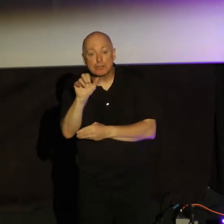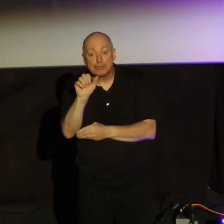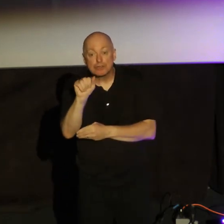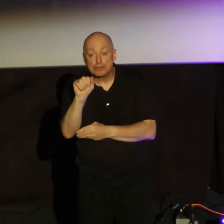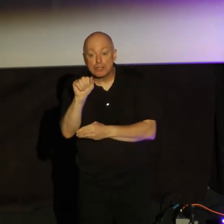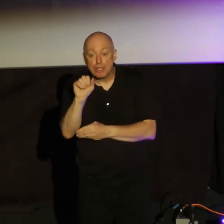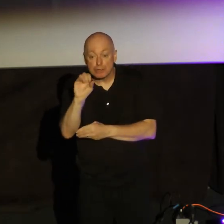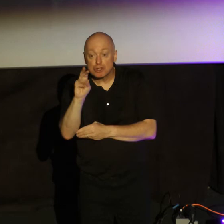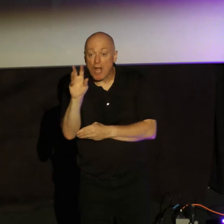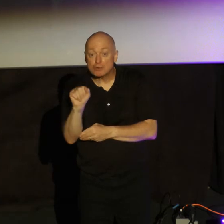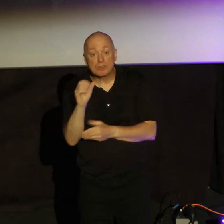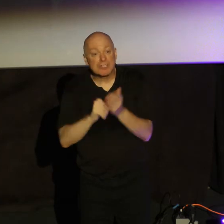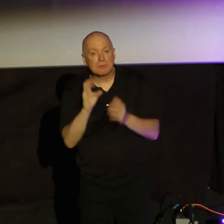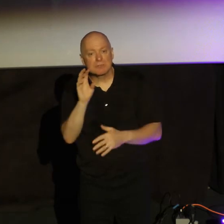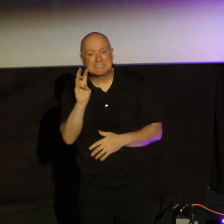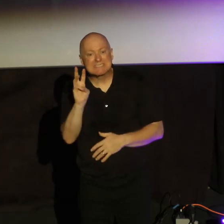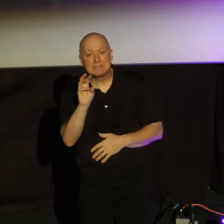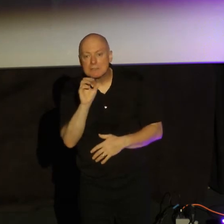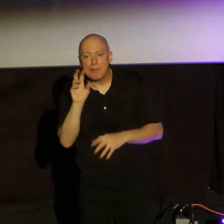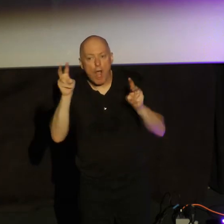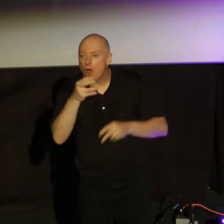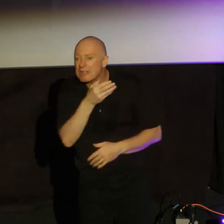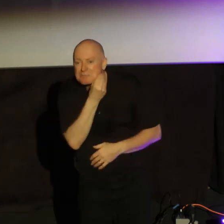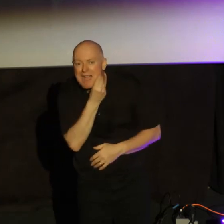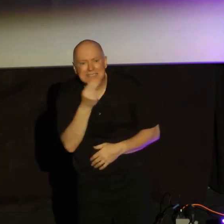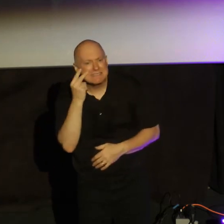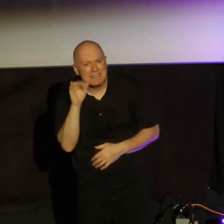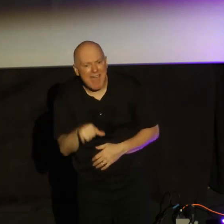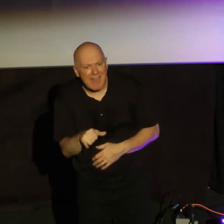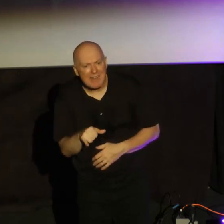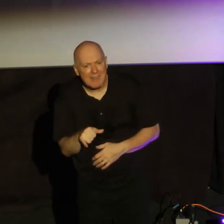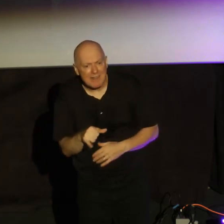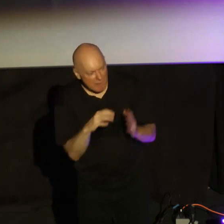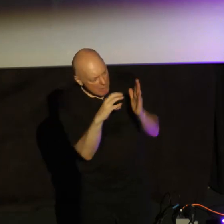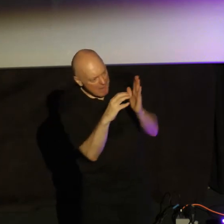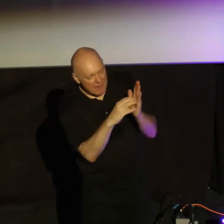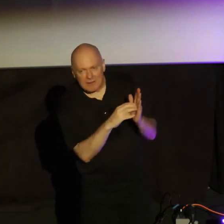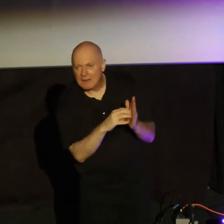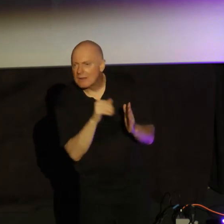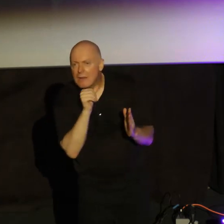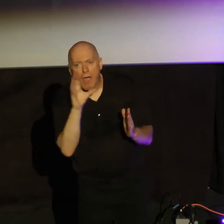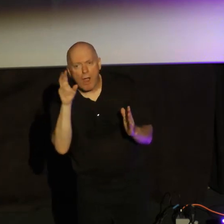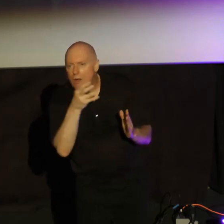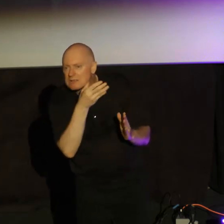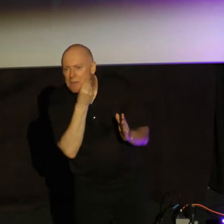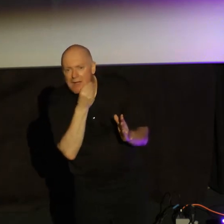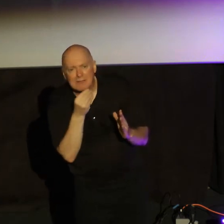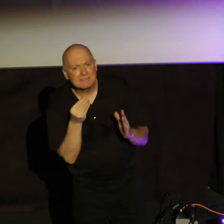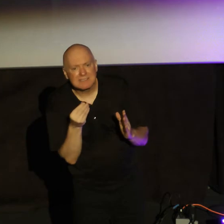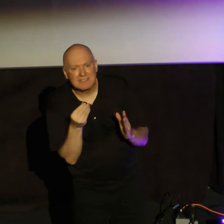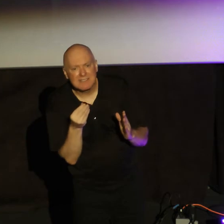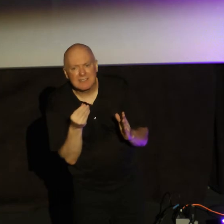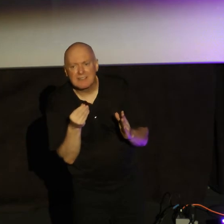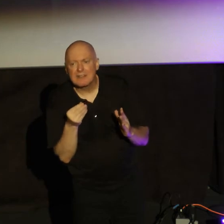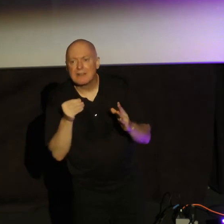The spies aren't called spies. Do you see that in the passage? The spies aren't called spies. They're called messengers.